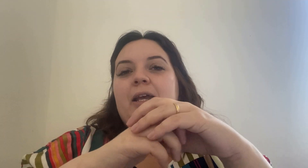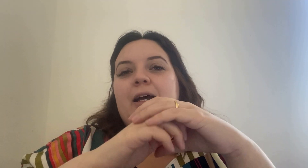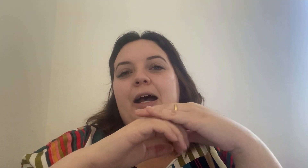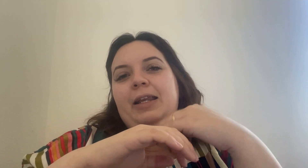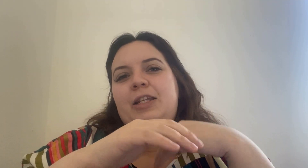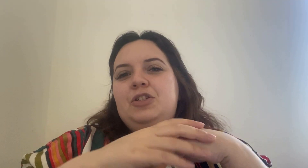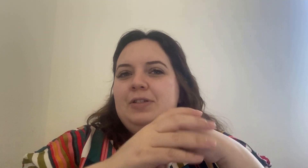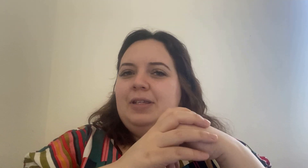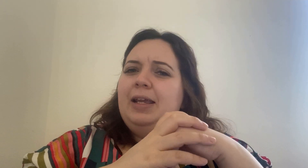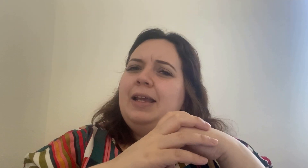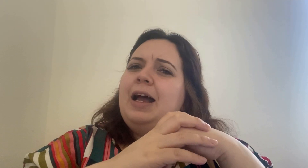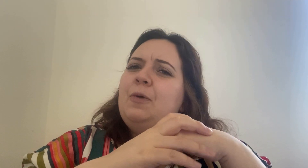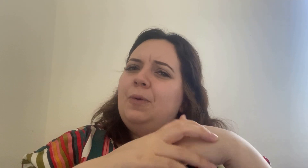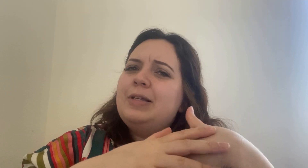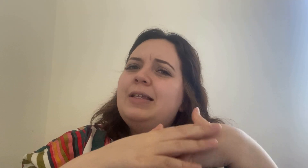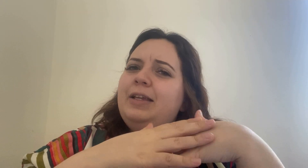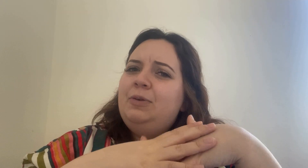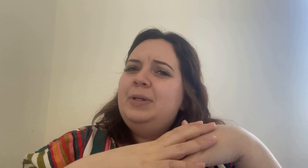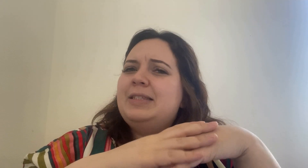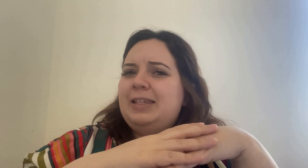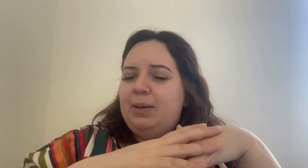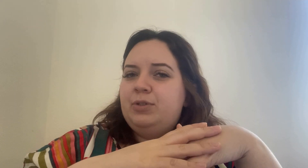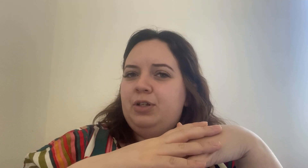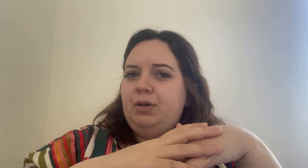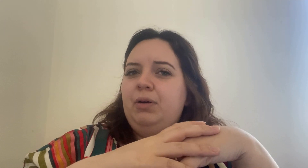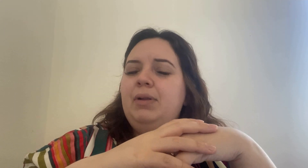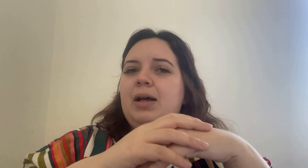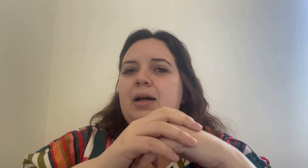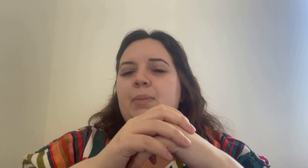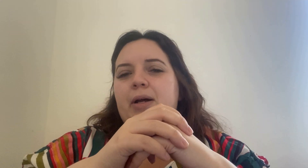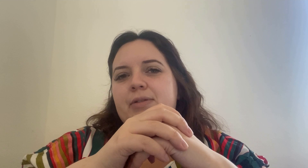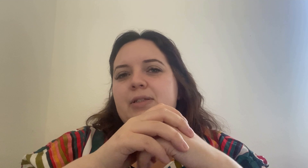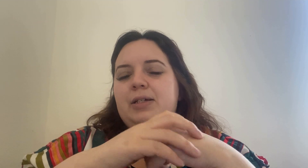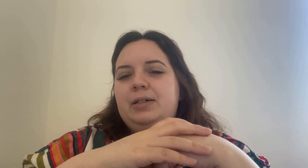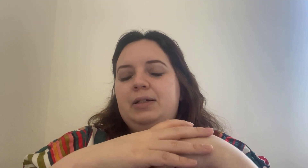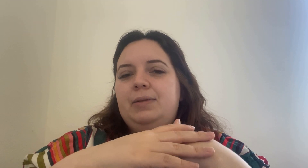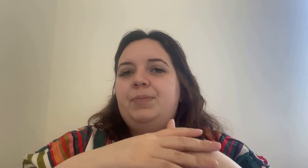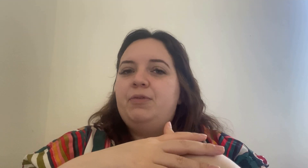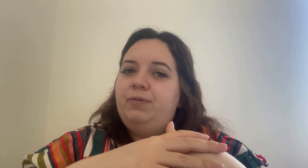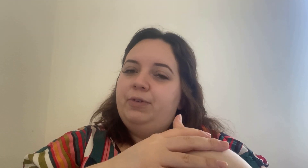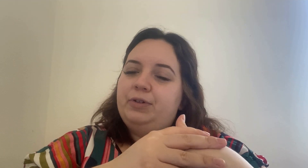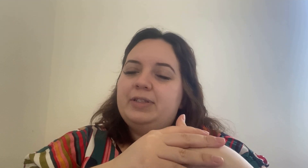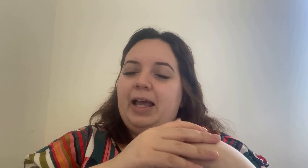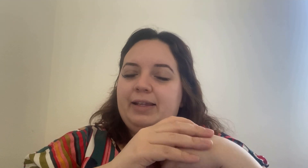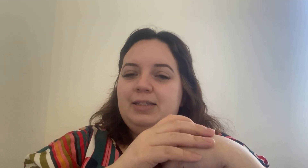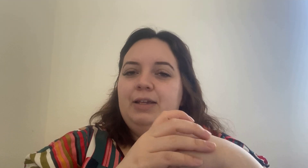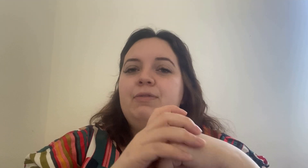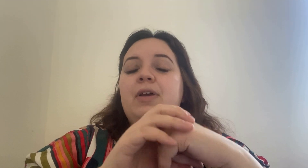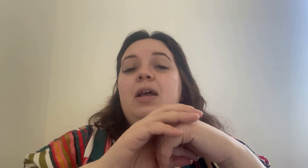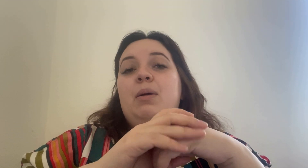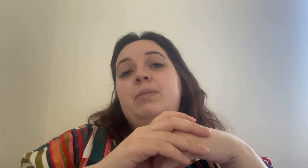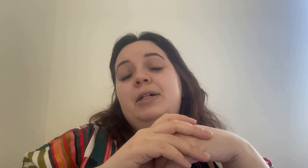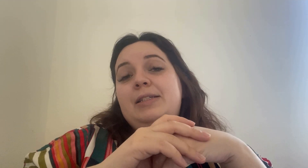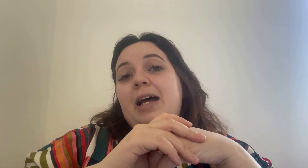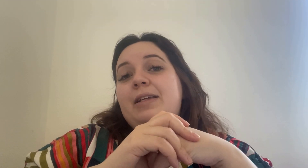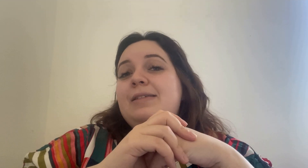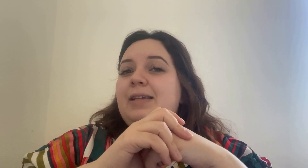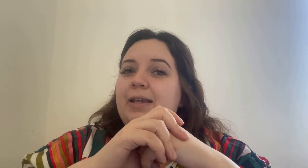i need to say i was a little bit skeptical about the flux active but i decided